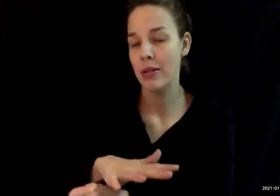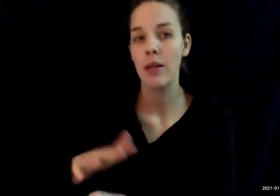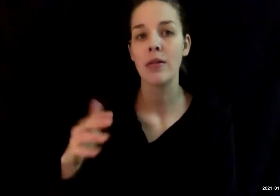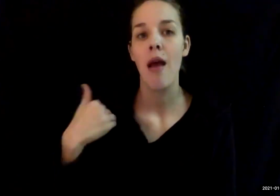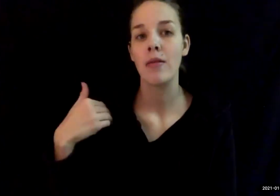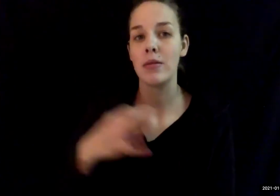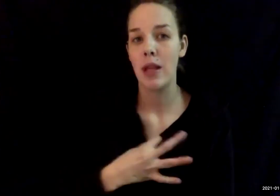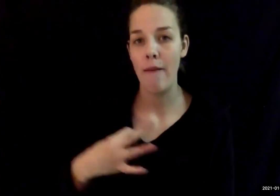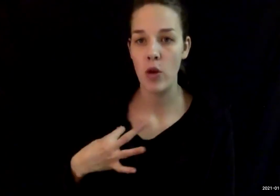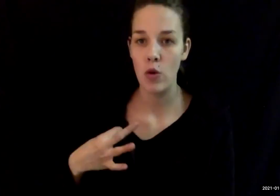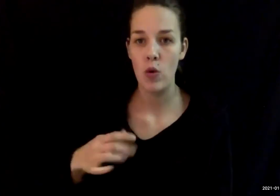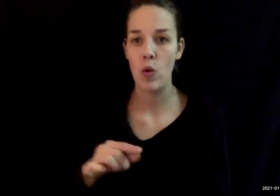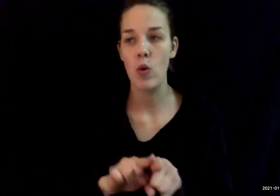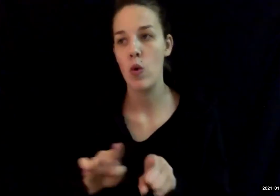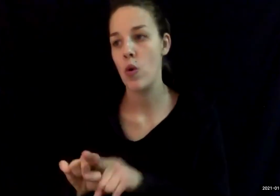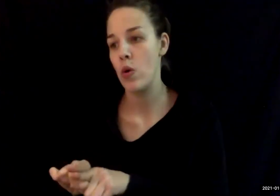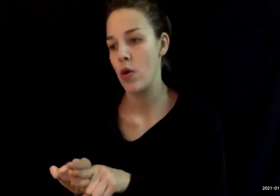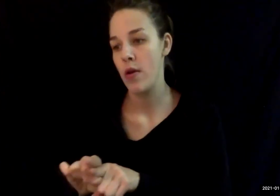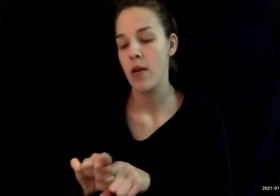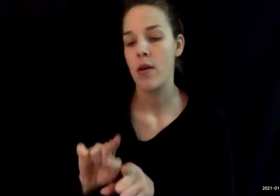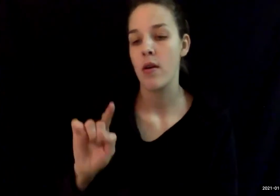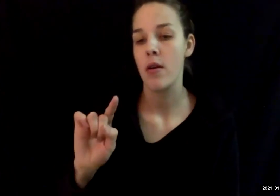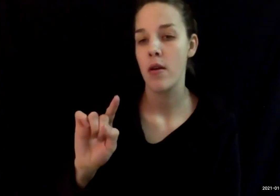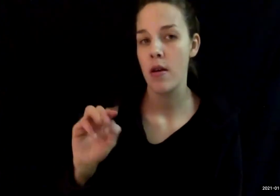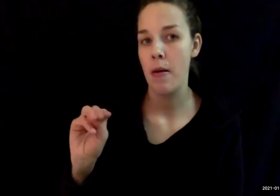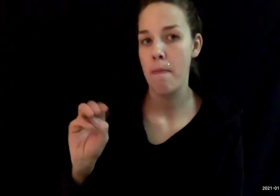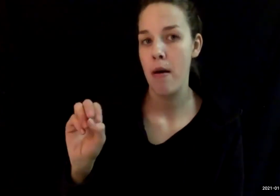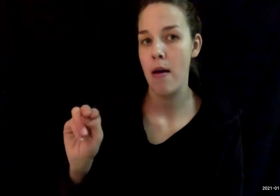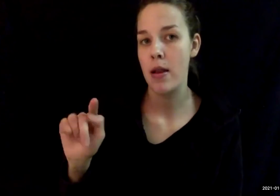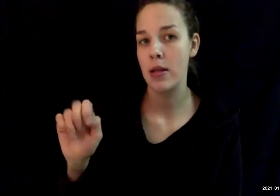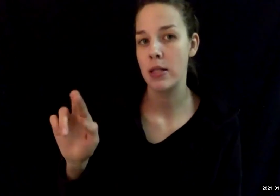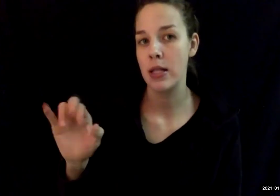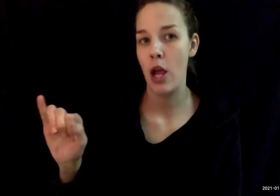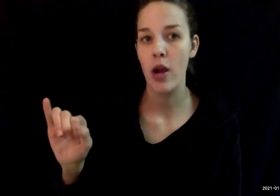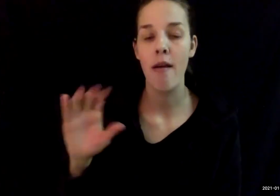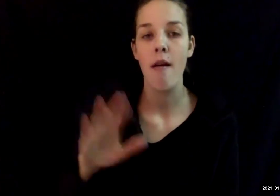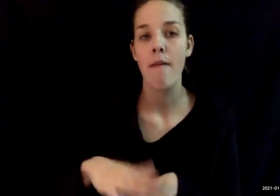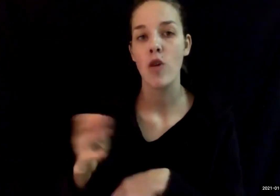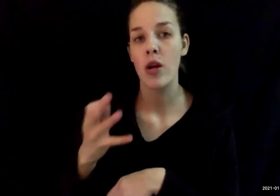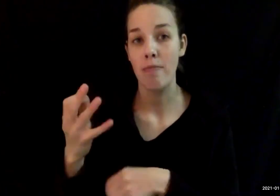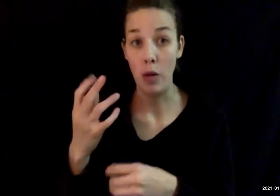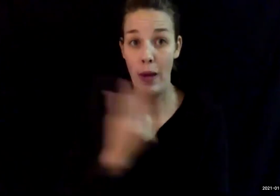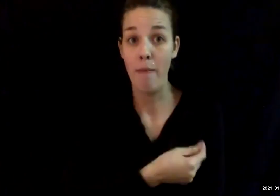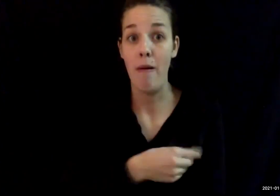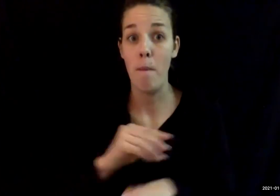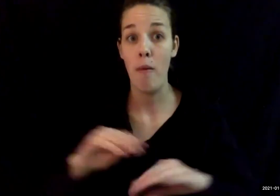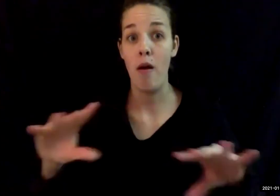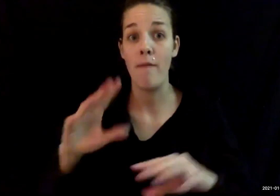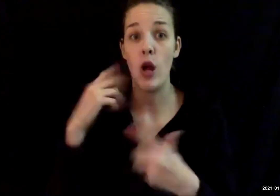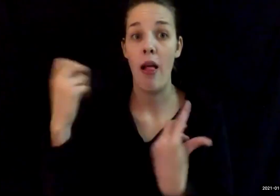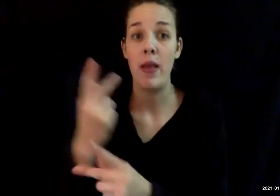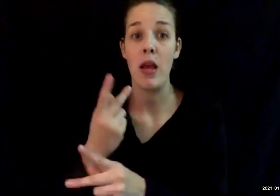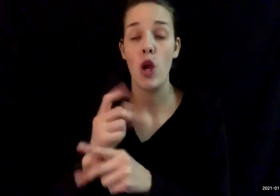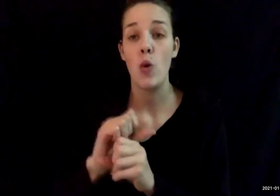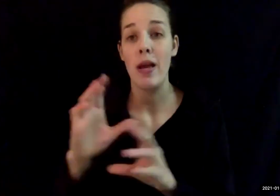We also did a monastery on Friday and we had our large mass vaccination clinic for health care workers